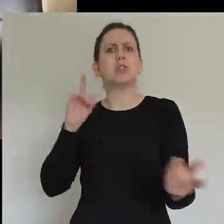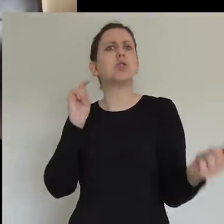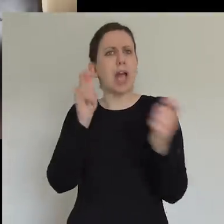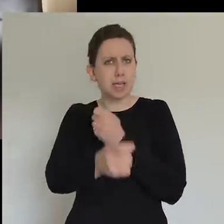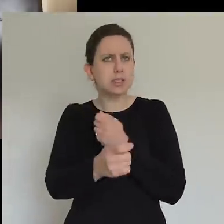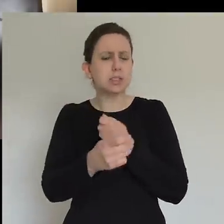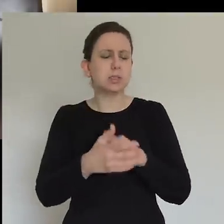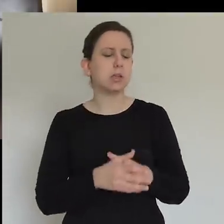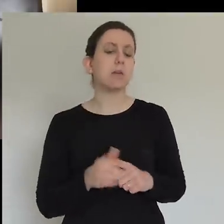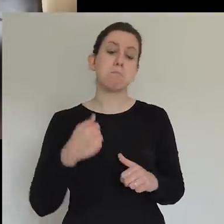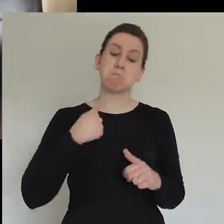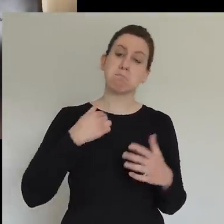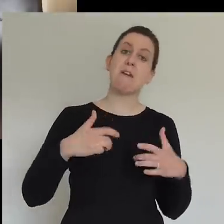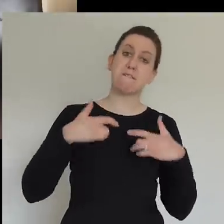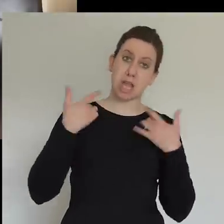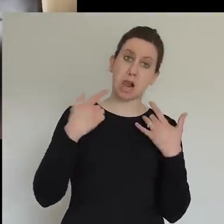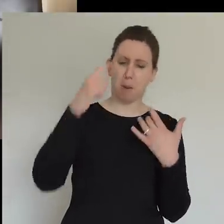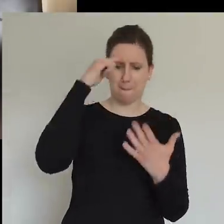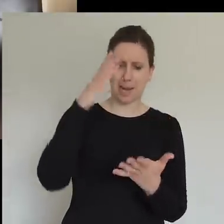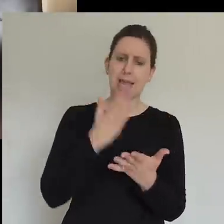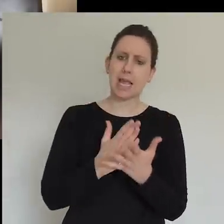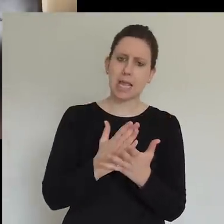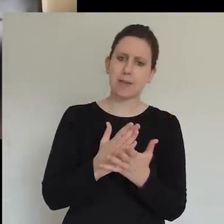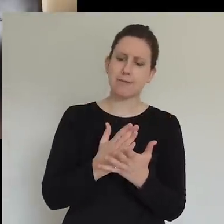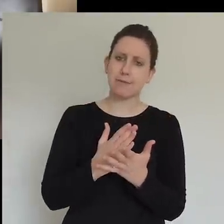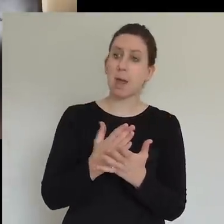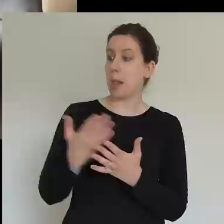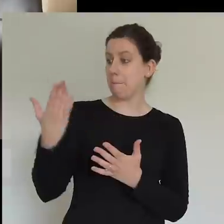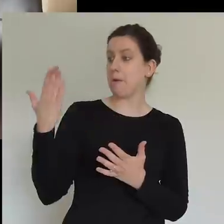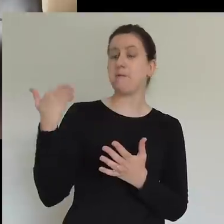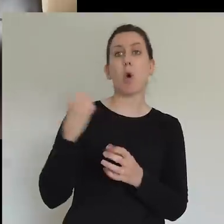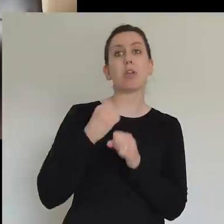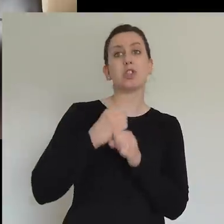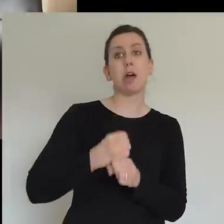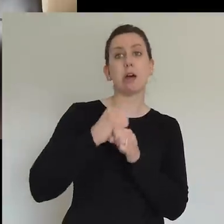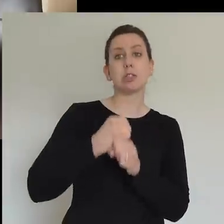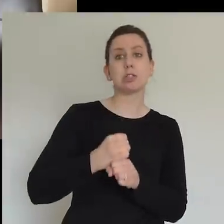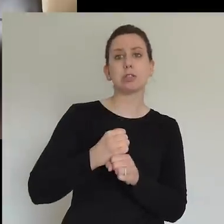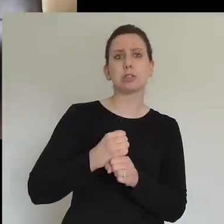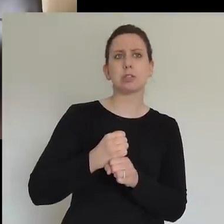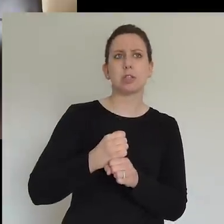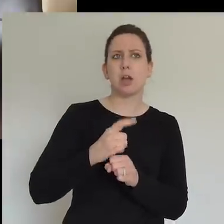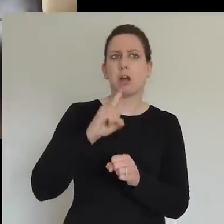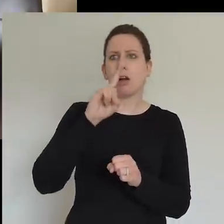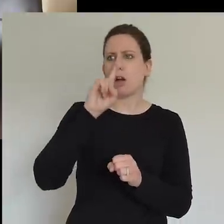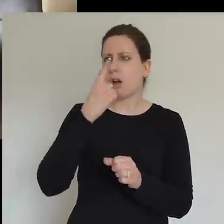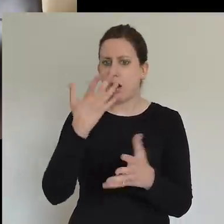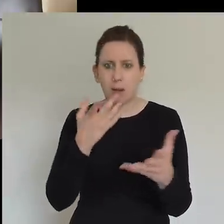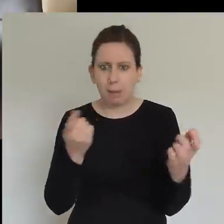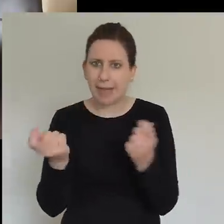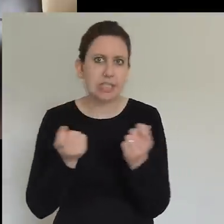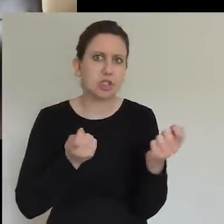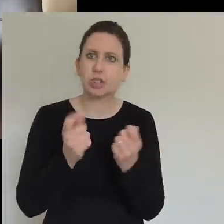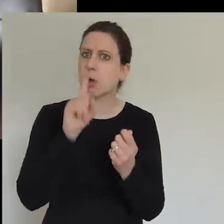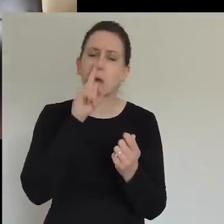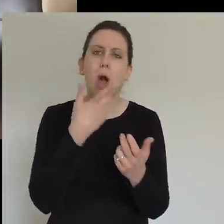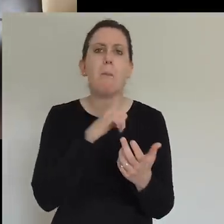were living in, couldn't contain or house what was kind of come. I'm not sure that what is on the horizon, what is coming,